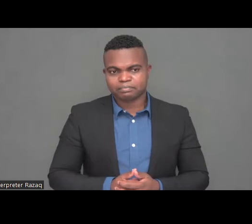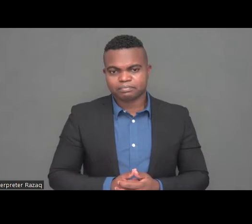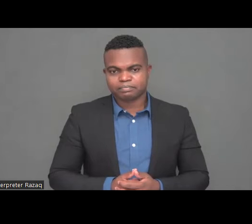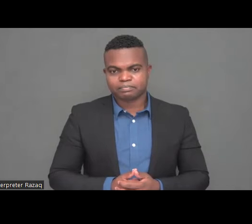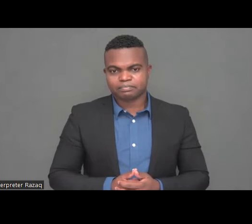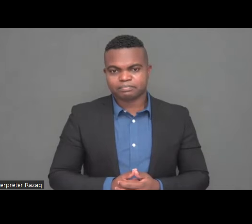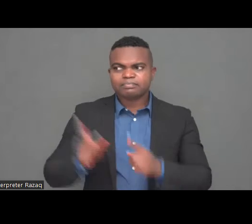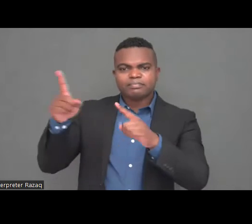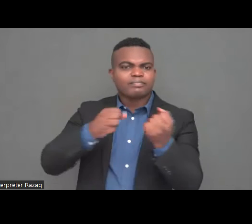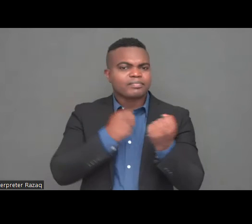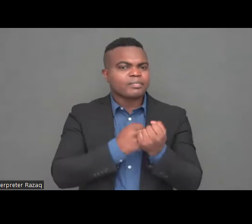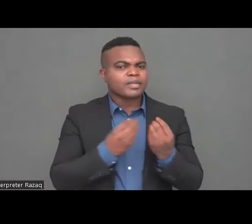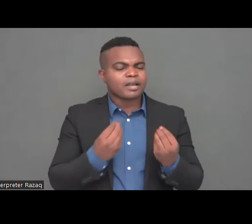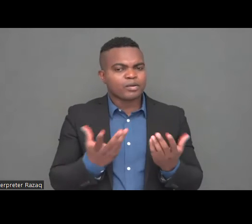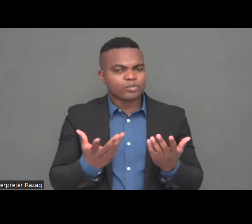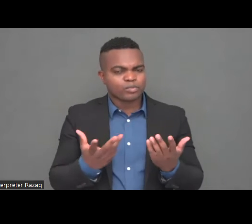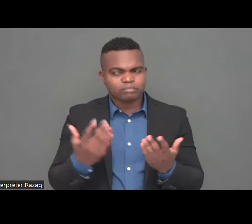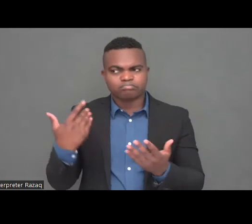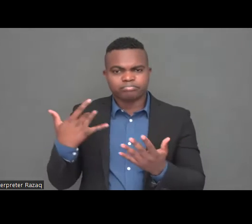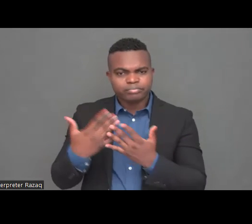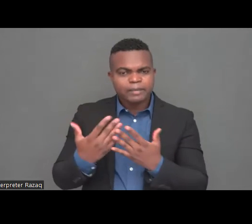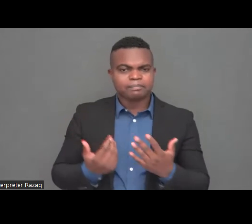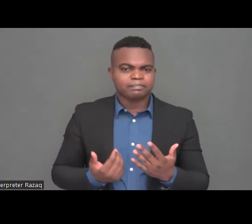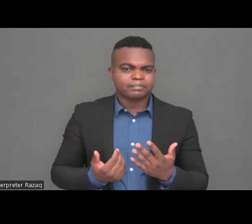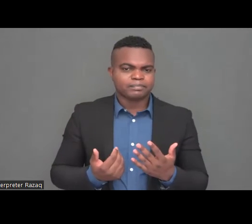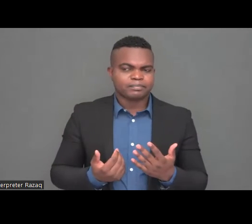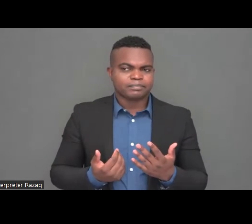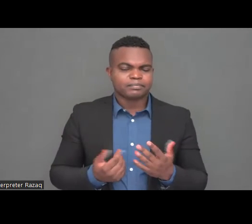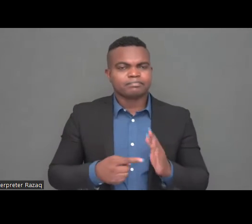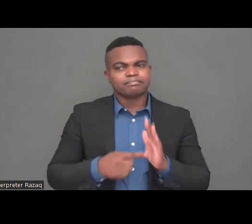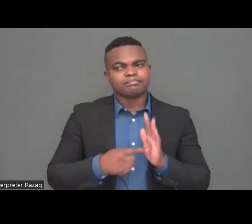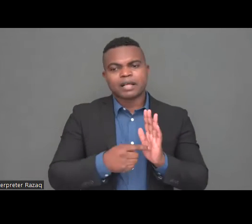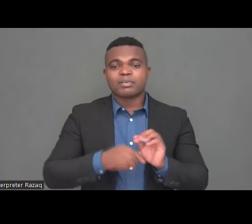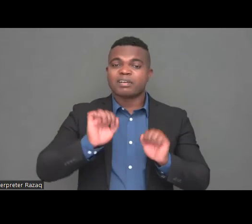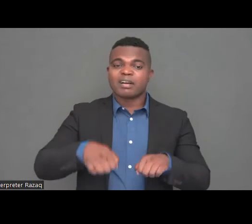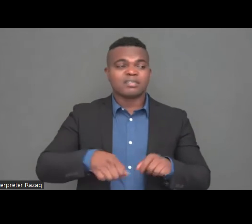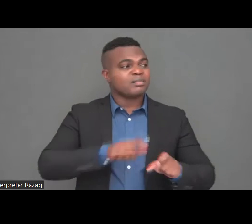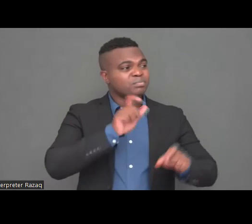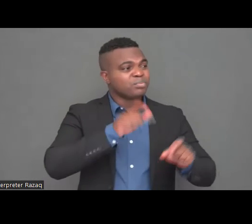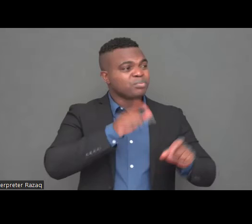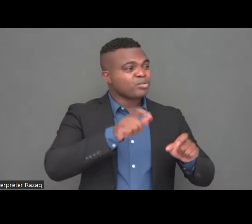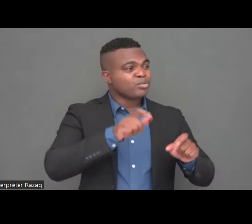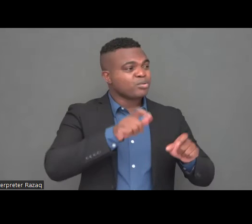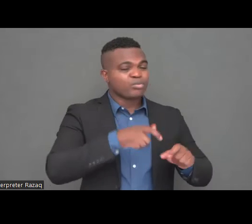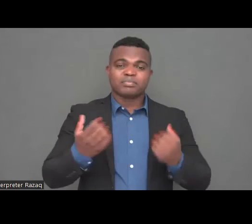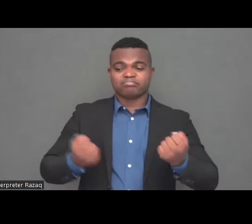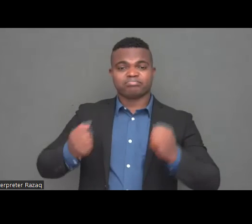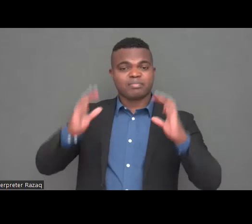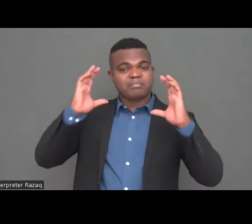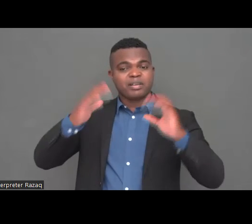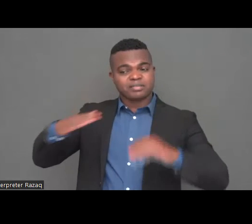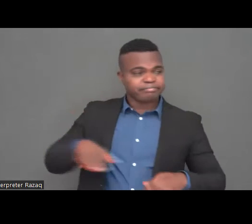make specific efforts to identify these